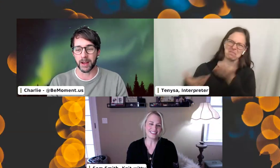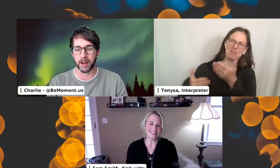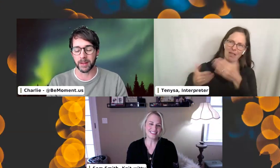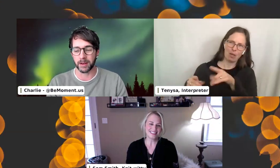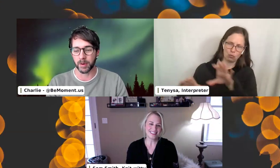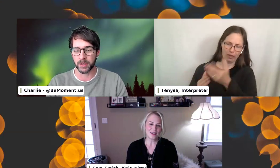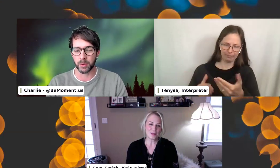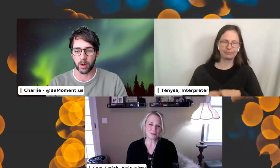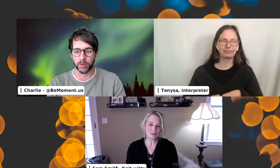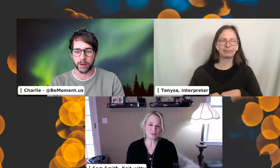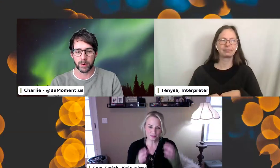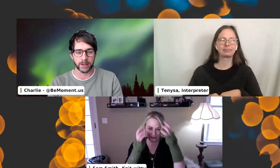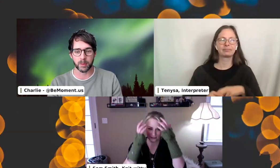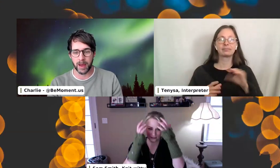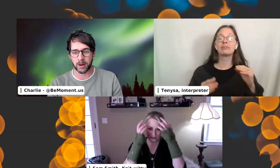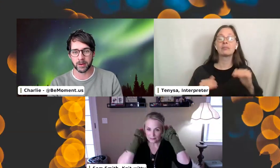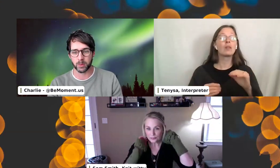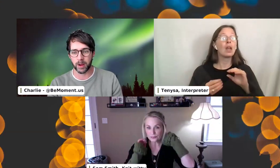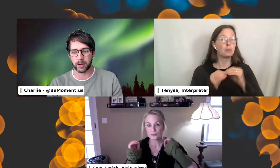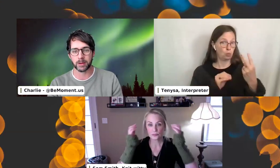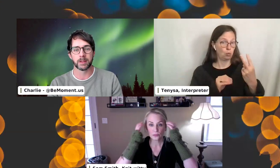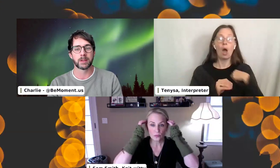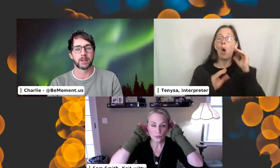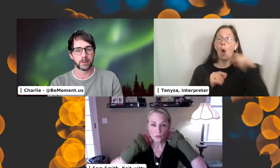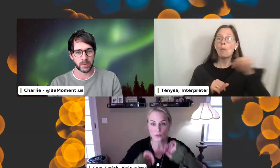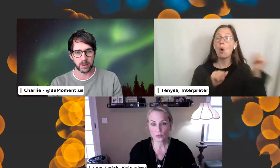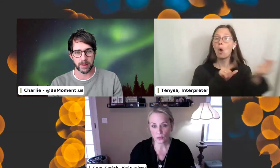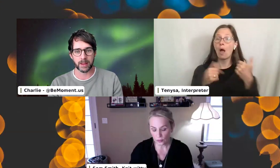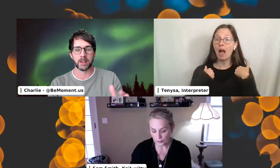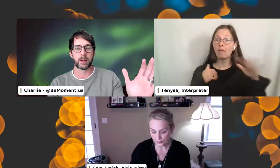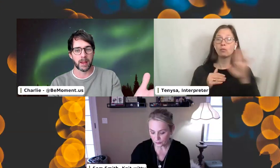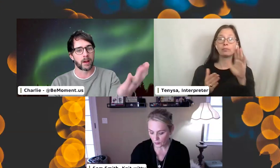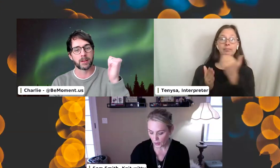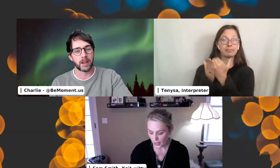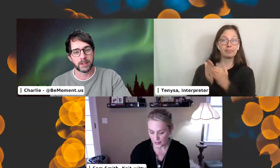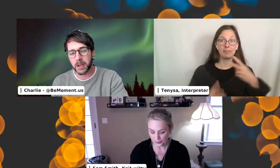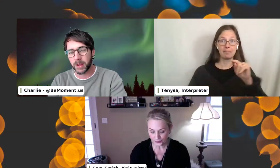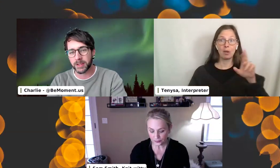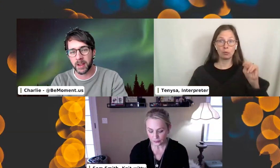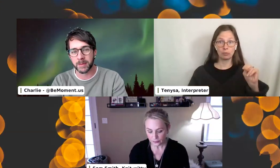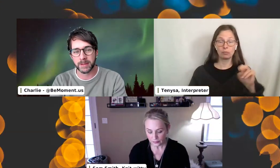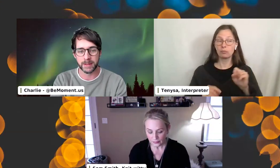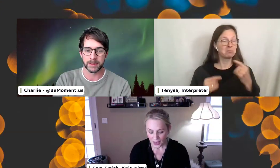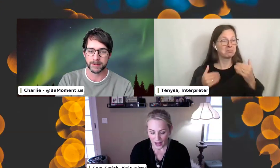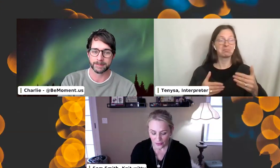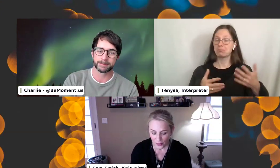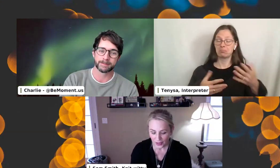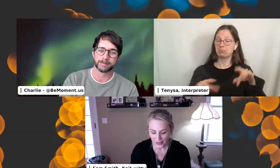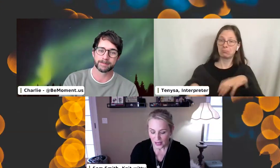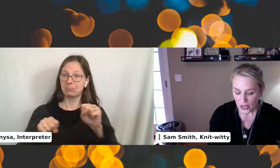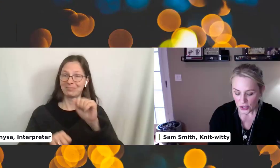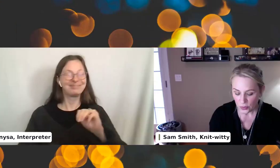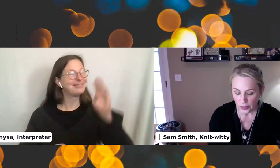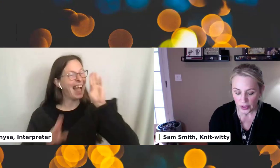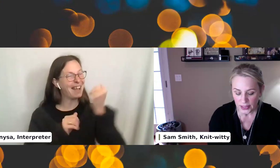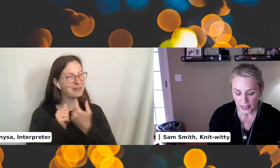to get into the number two. Hopefully everyone has their pattern as well. Talked about that last time, but yeah, I'll take it away, Stan. Hi, everyone.